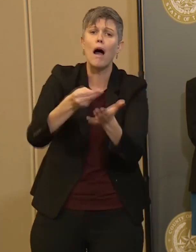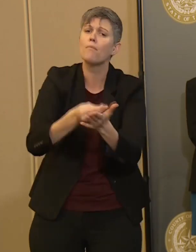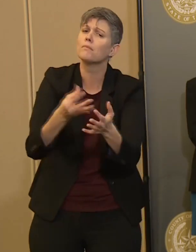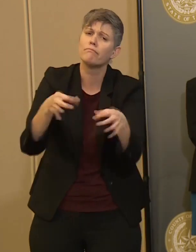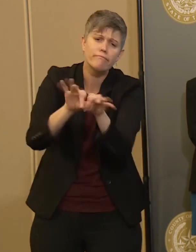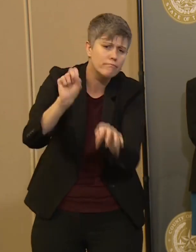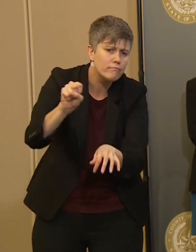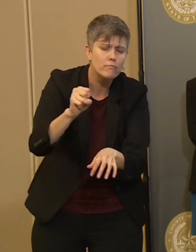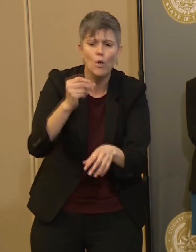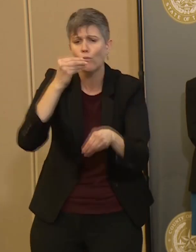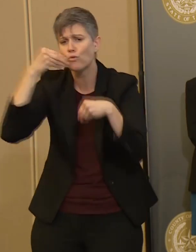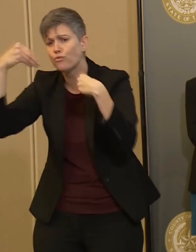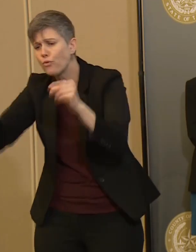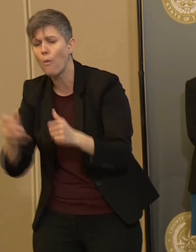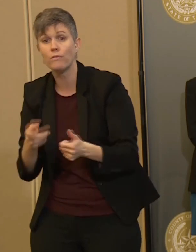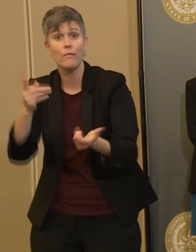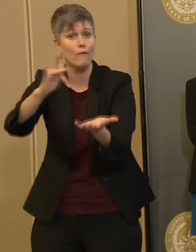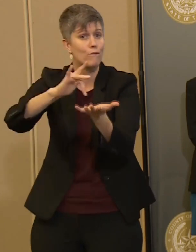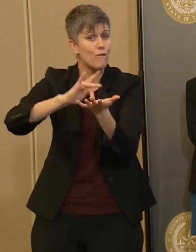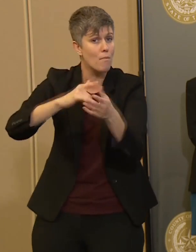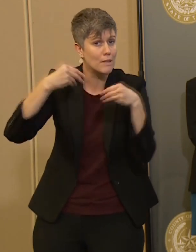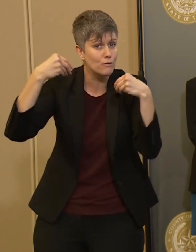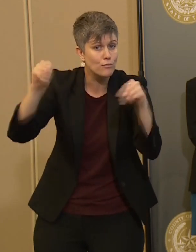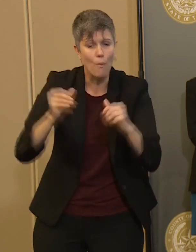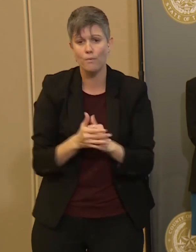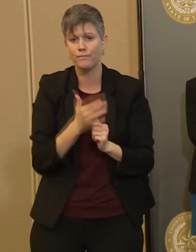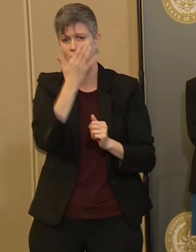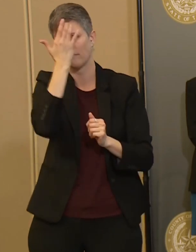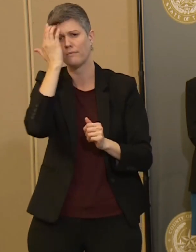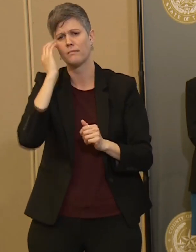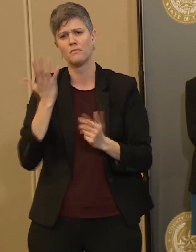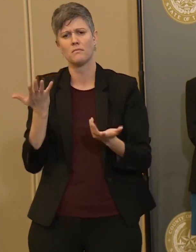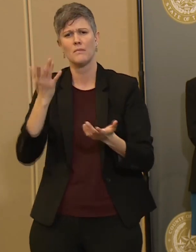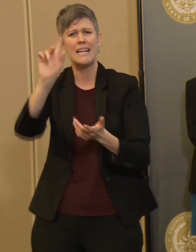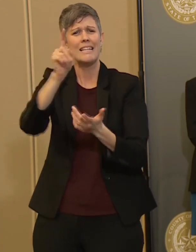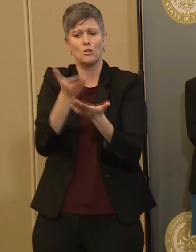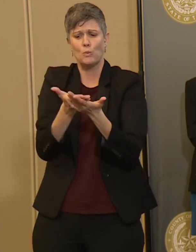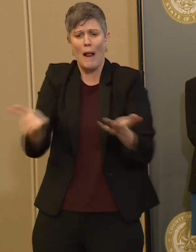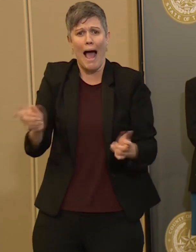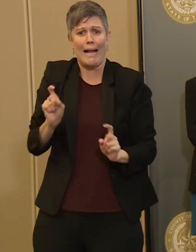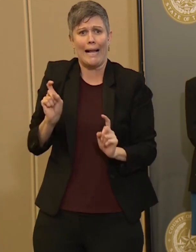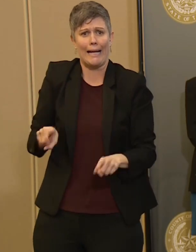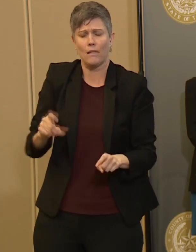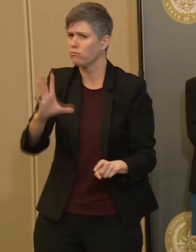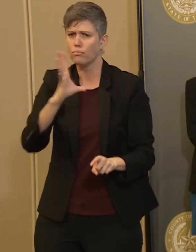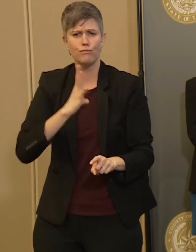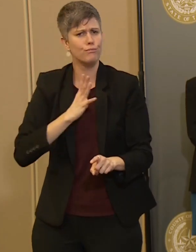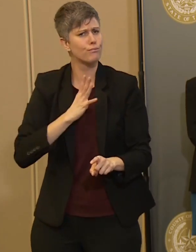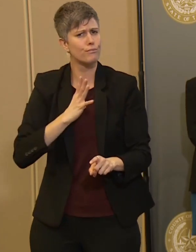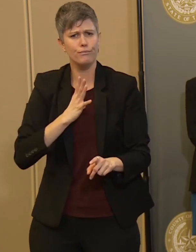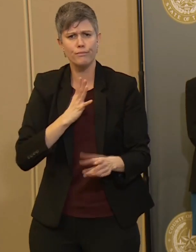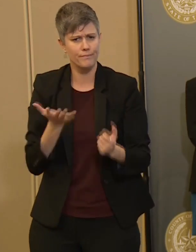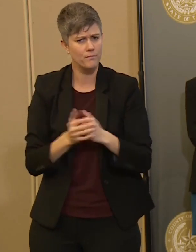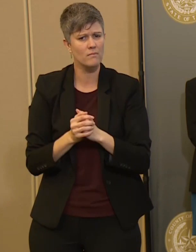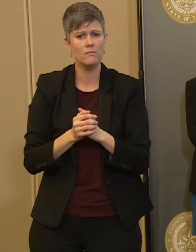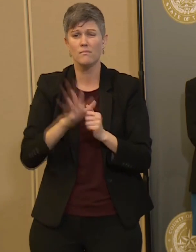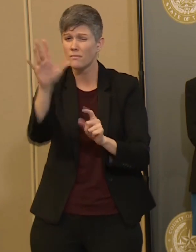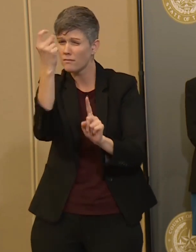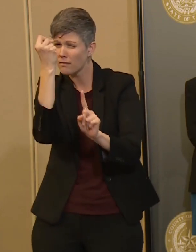grocery store, to the pharmacy, to get supplies. That's okay, too. When you do go shop,